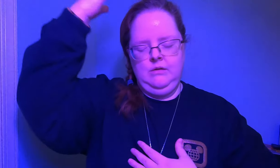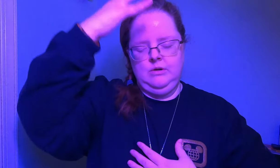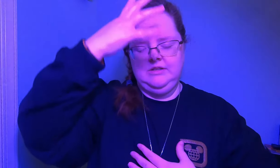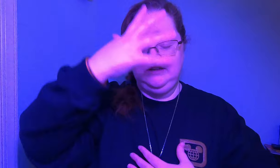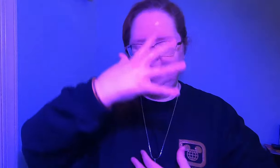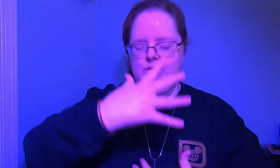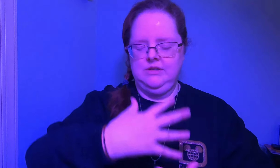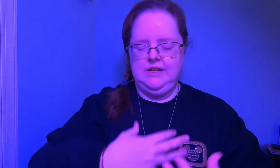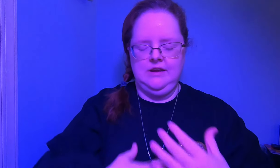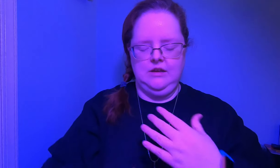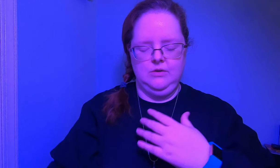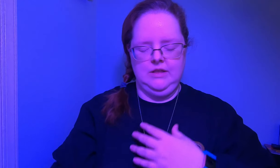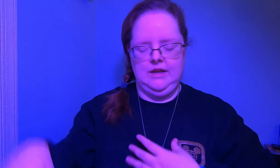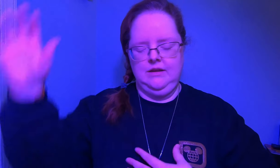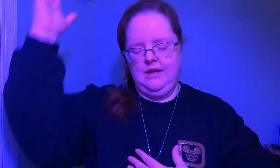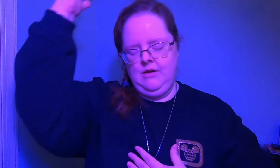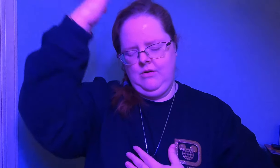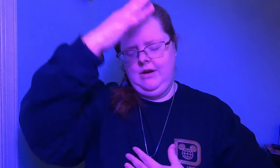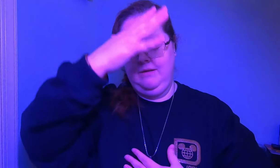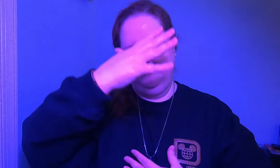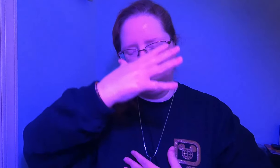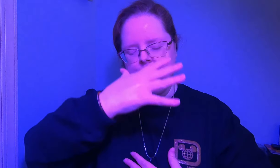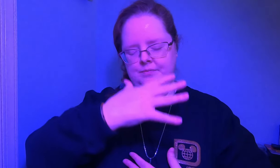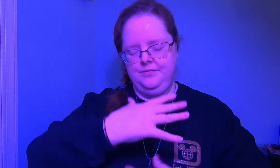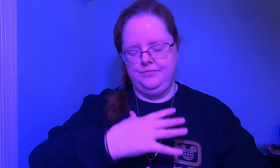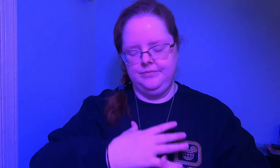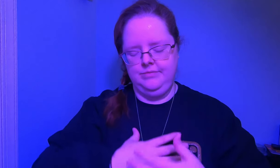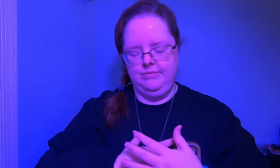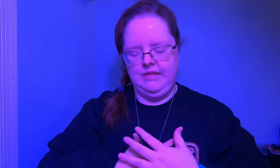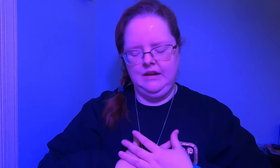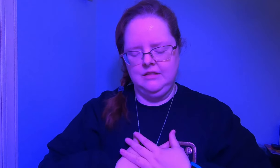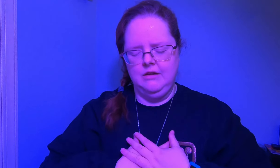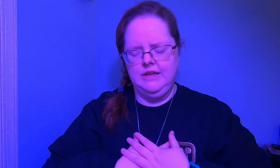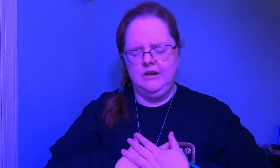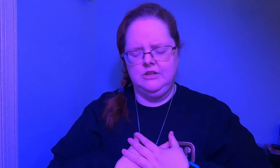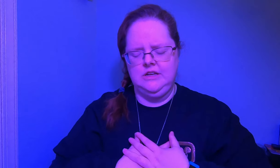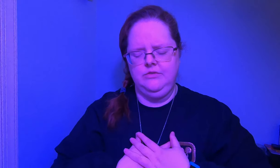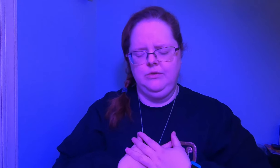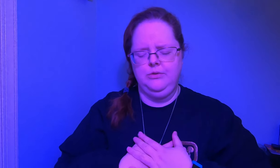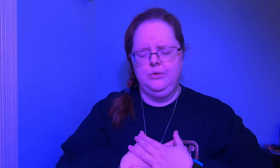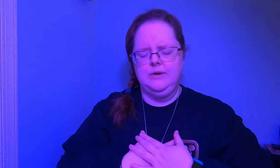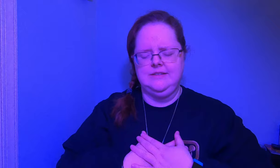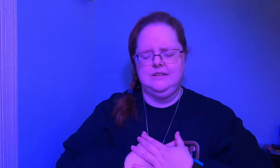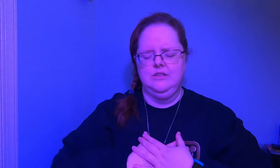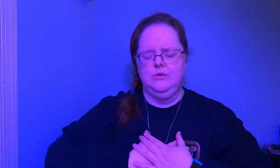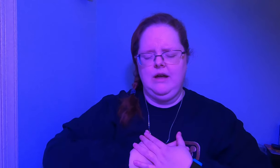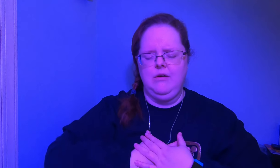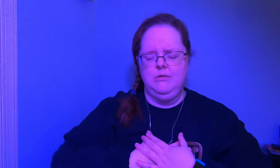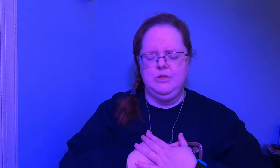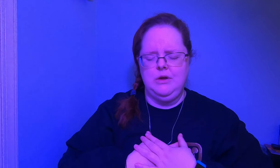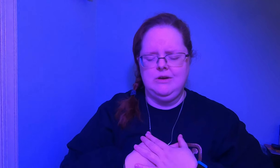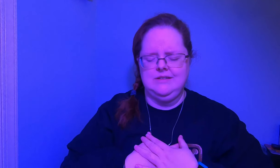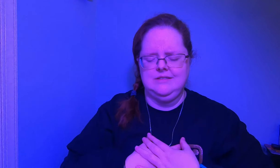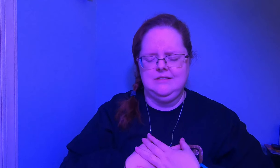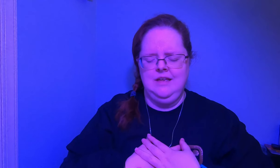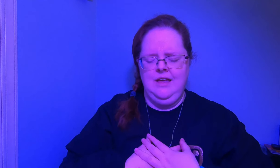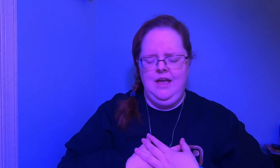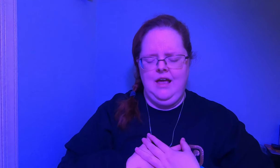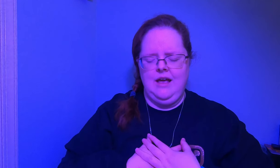we're sitting or standing or laying down and allow the energy to flow through us into the ground below us and